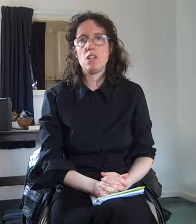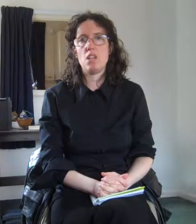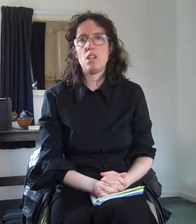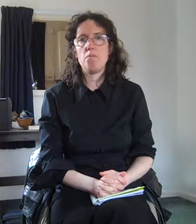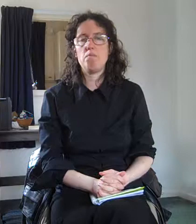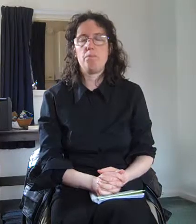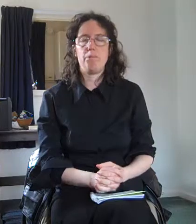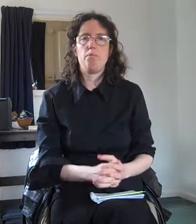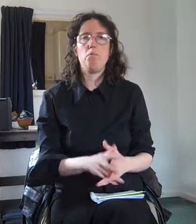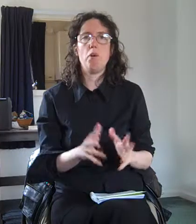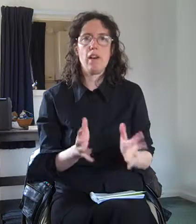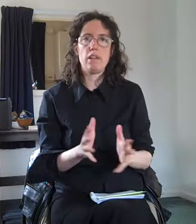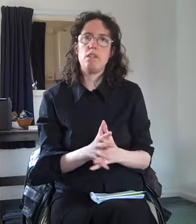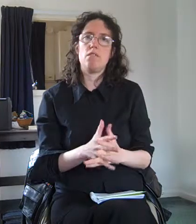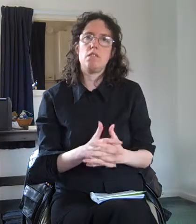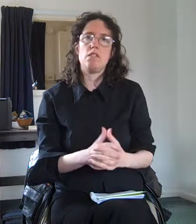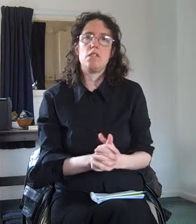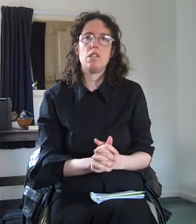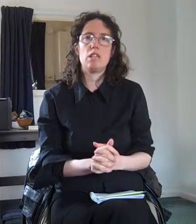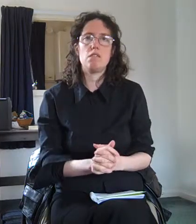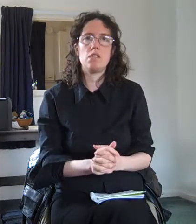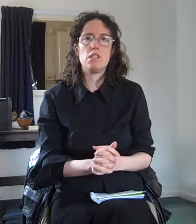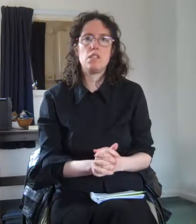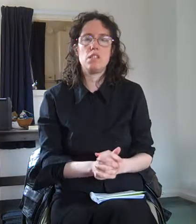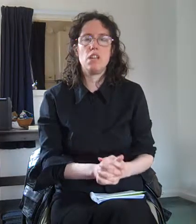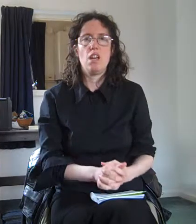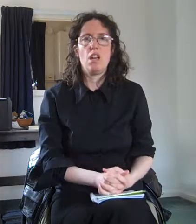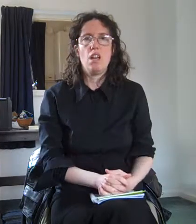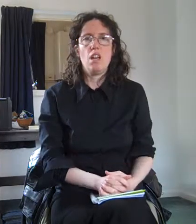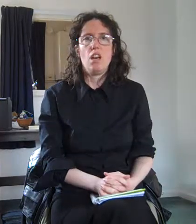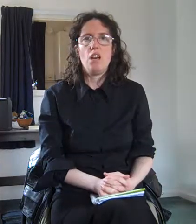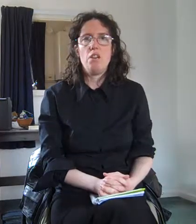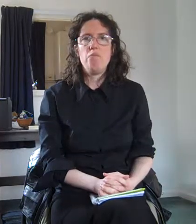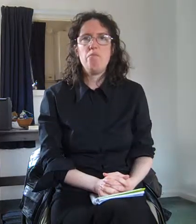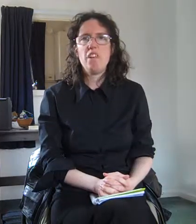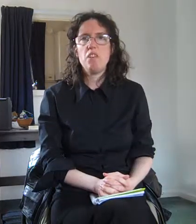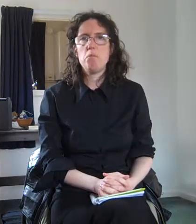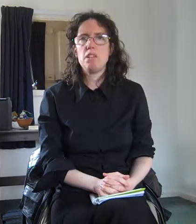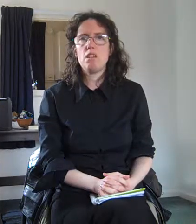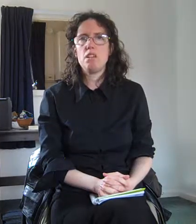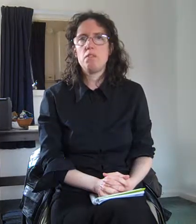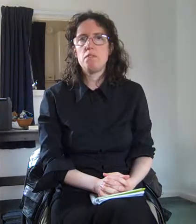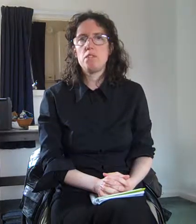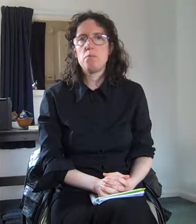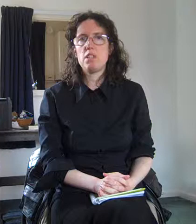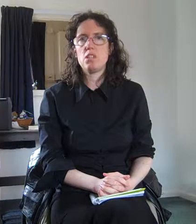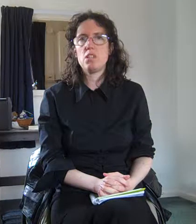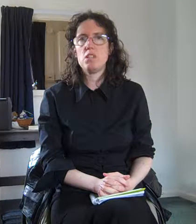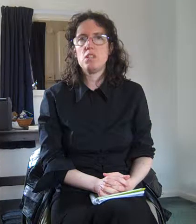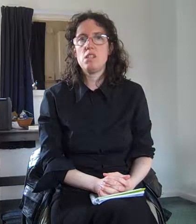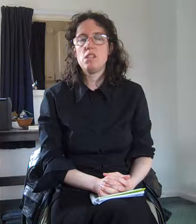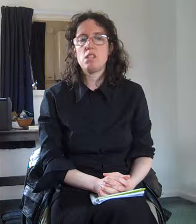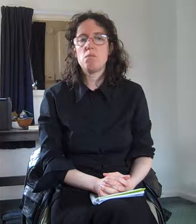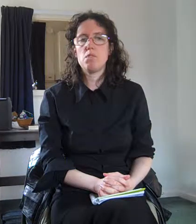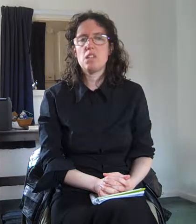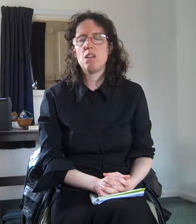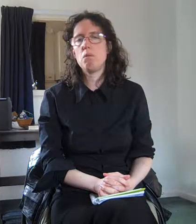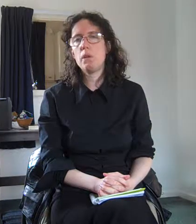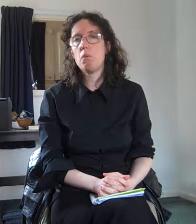more accurate diagnosis um very often opticians will say oh we